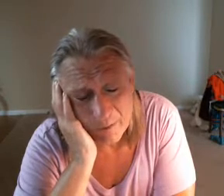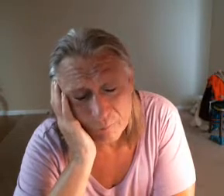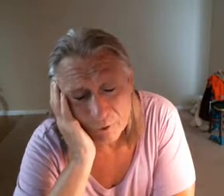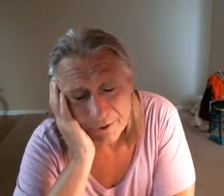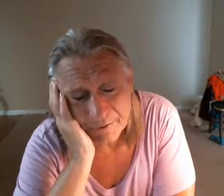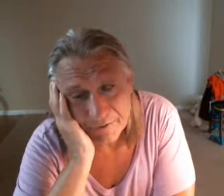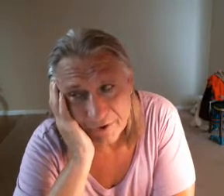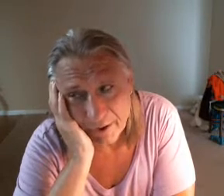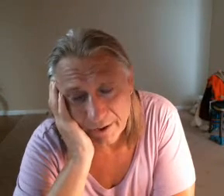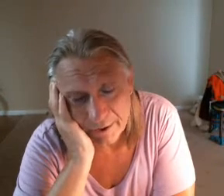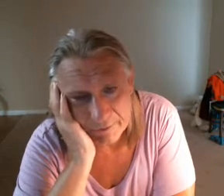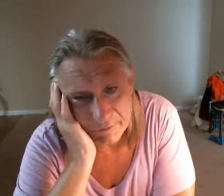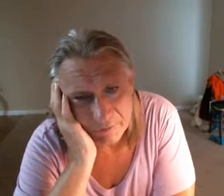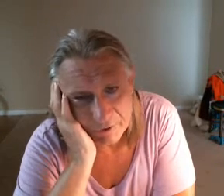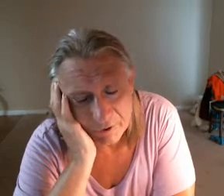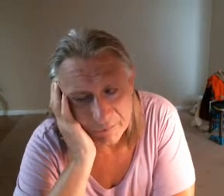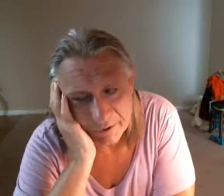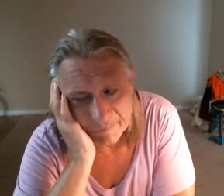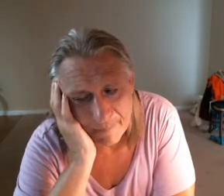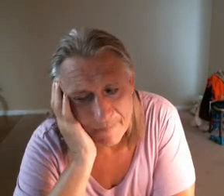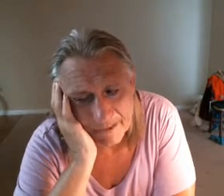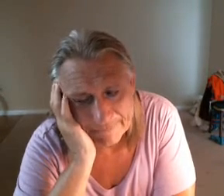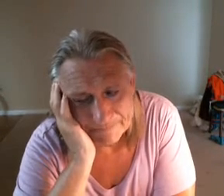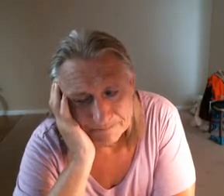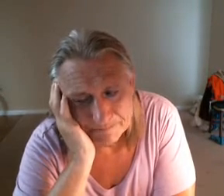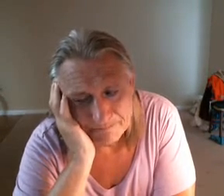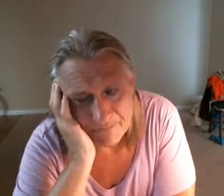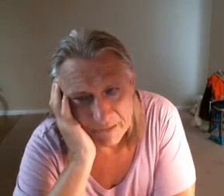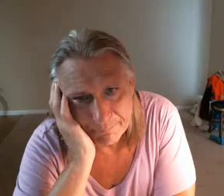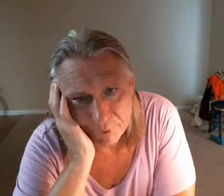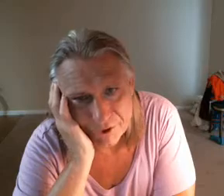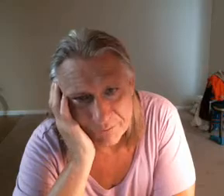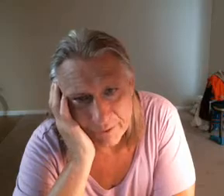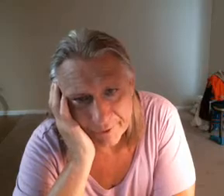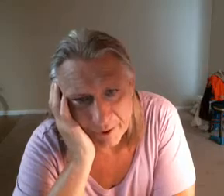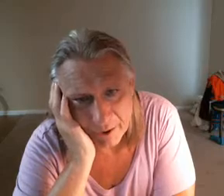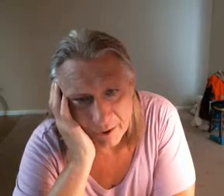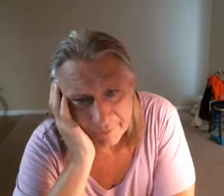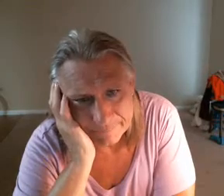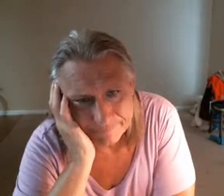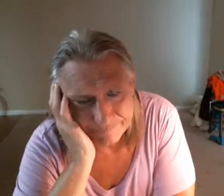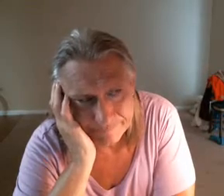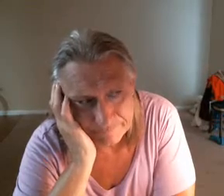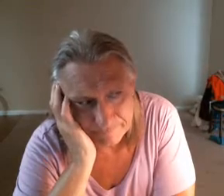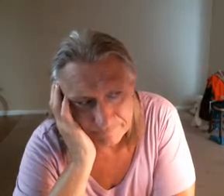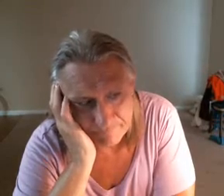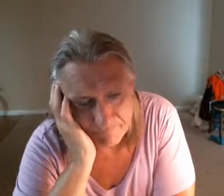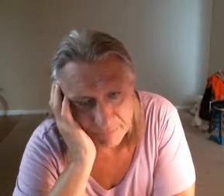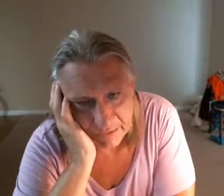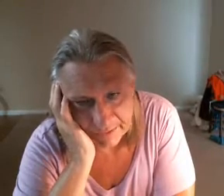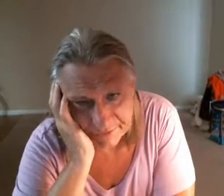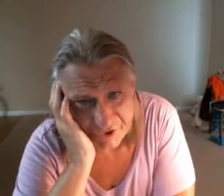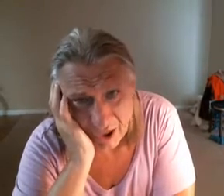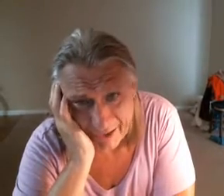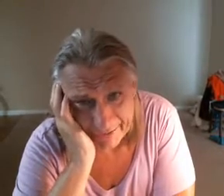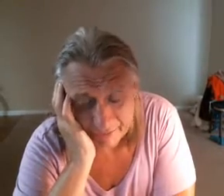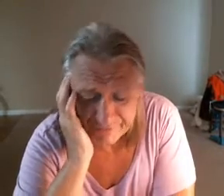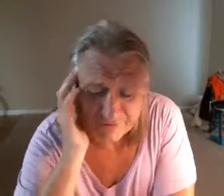I'm really tired tired you know I mean I'm pushing my cart and it's hot out it's